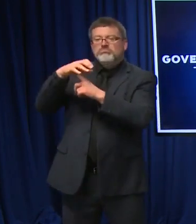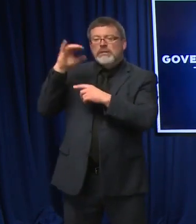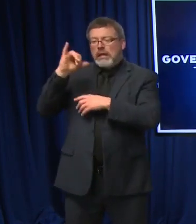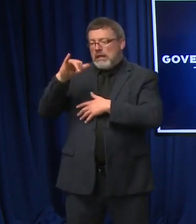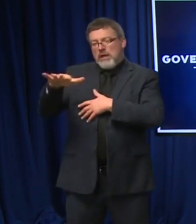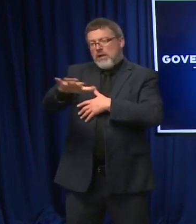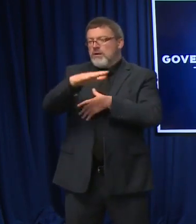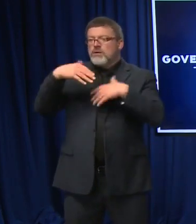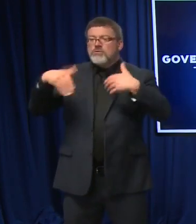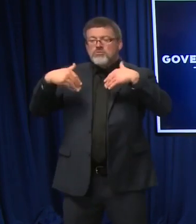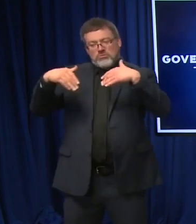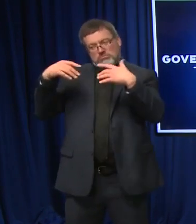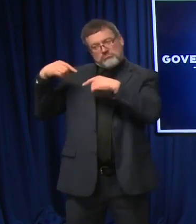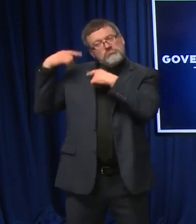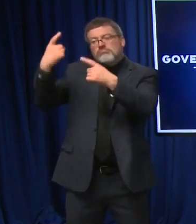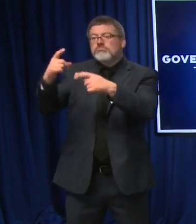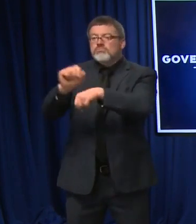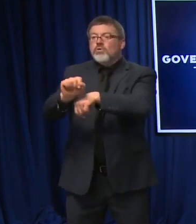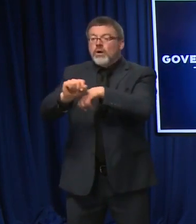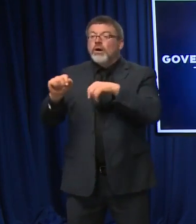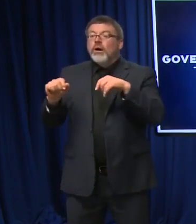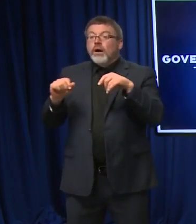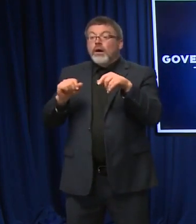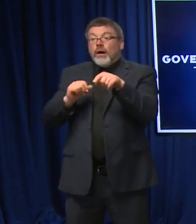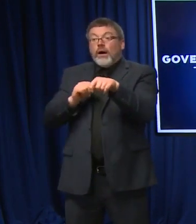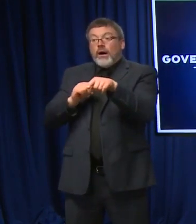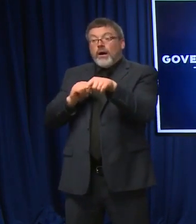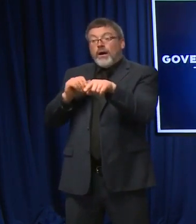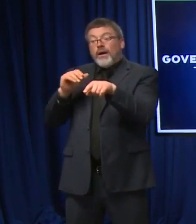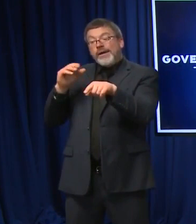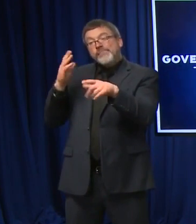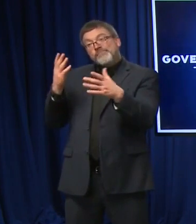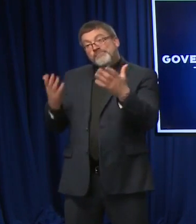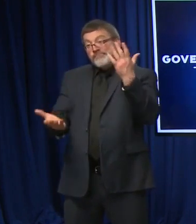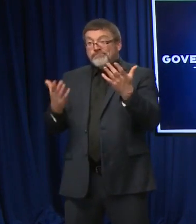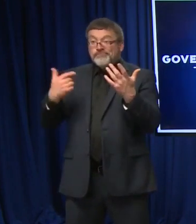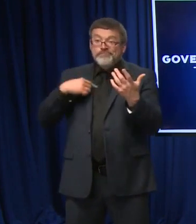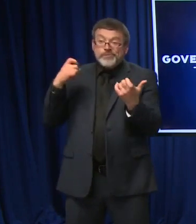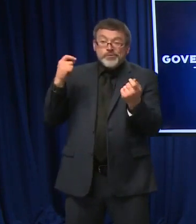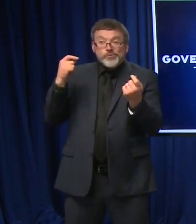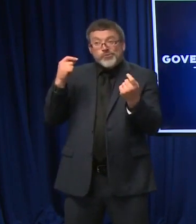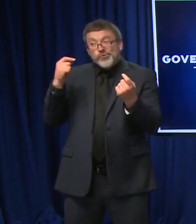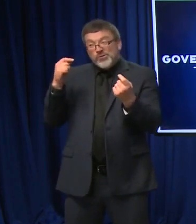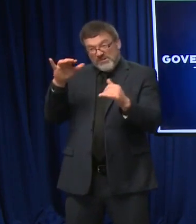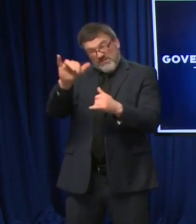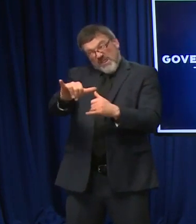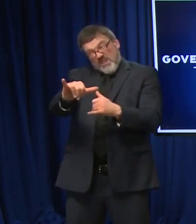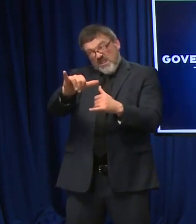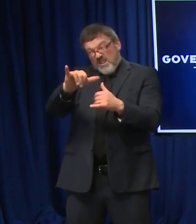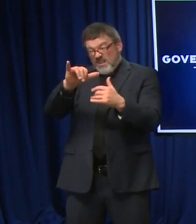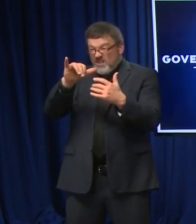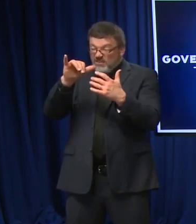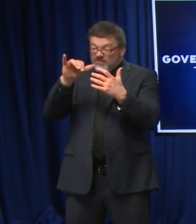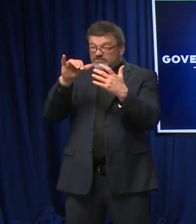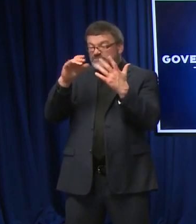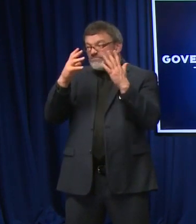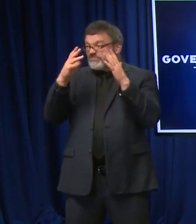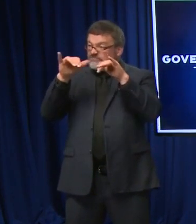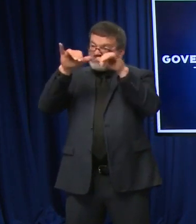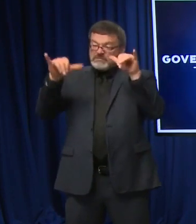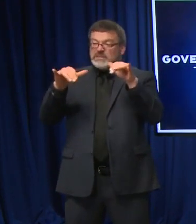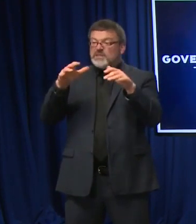system we have today, we may be living with for years to come. If it was just a temporary thing, that would be,